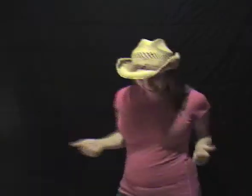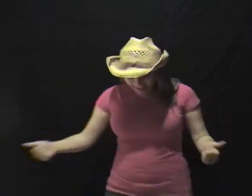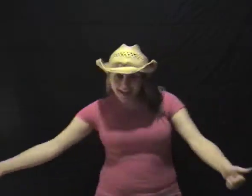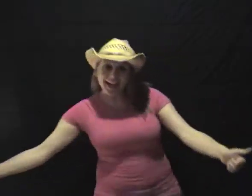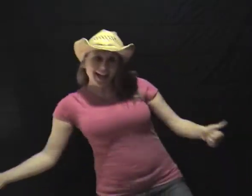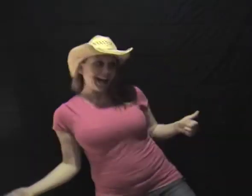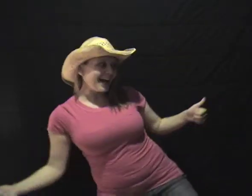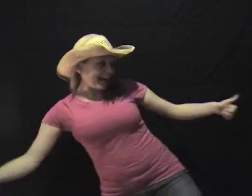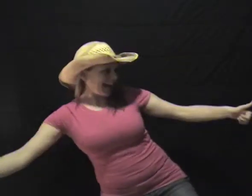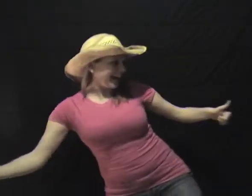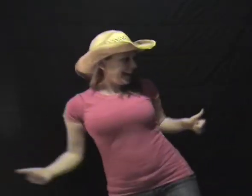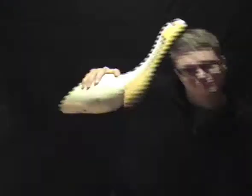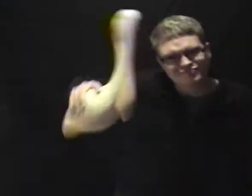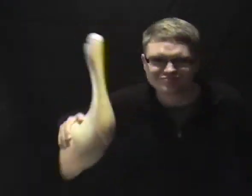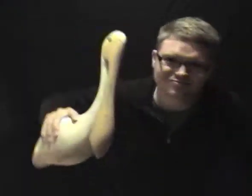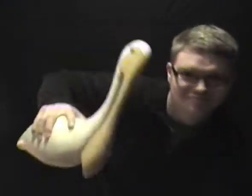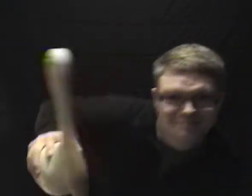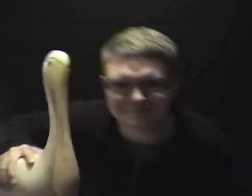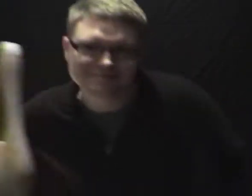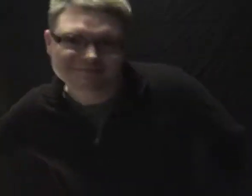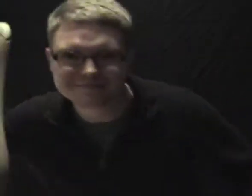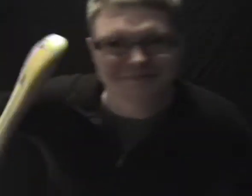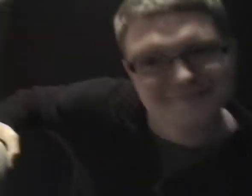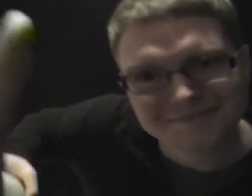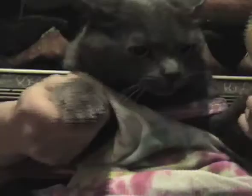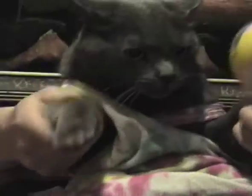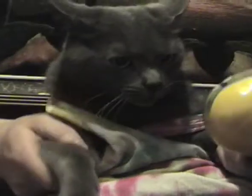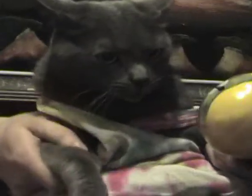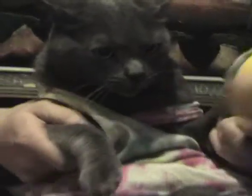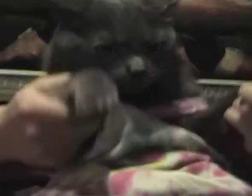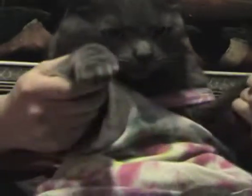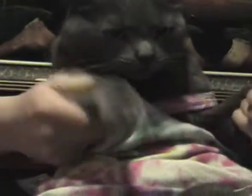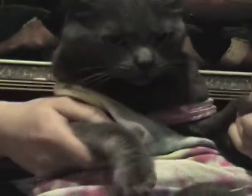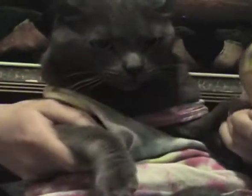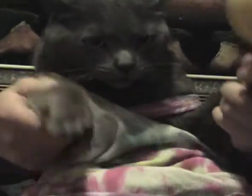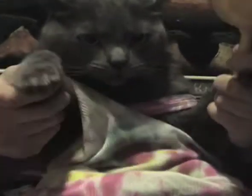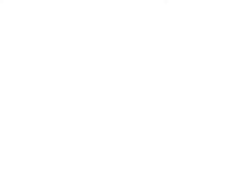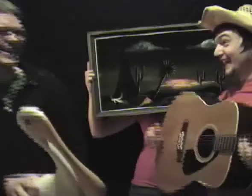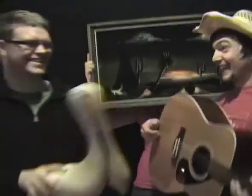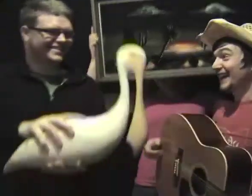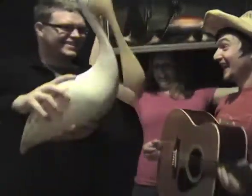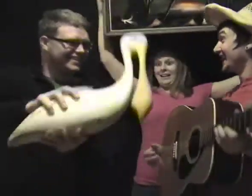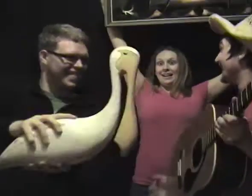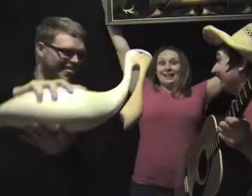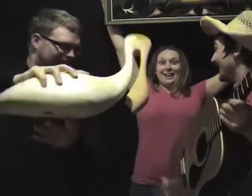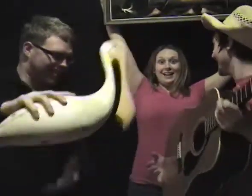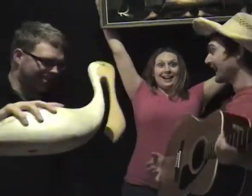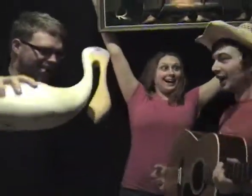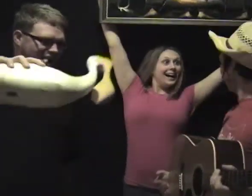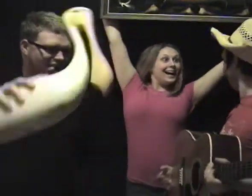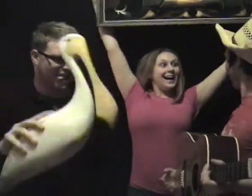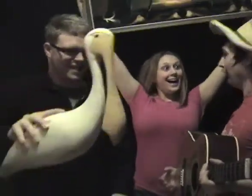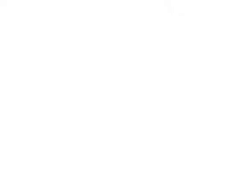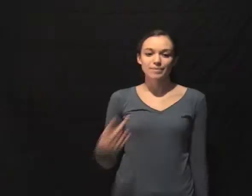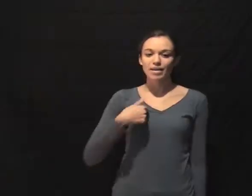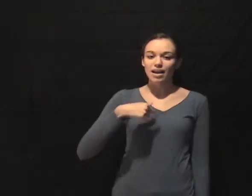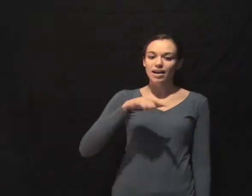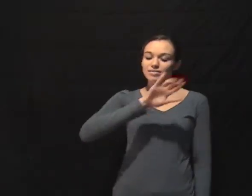won't I won't set you